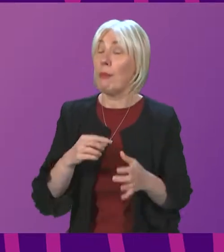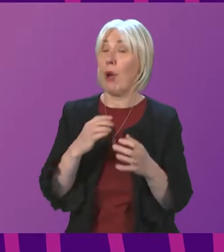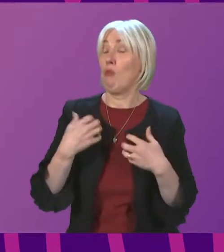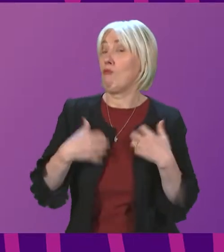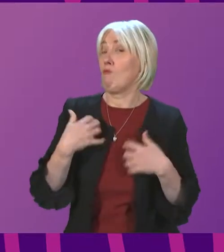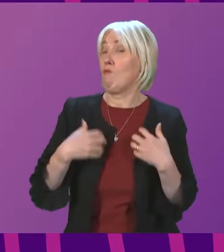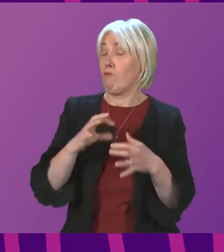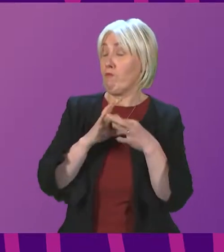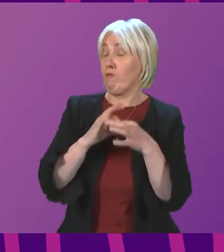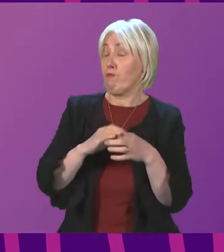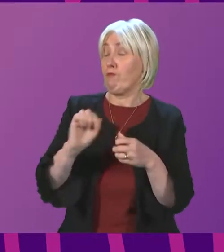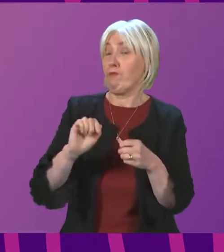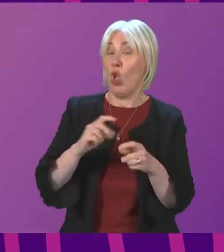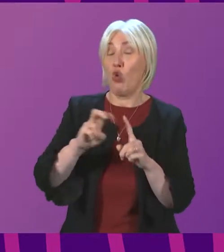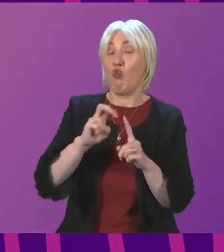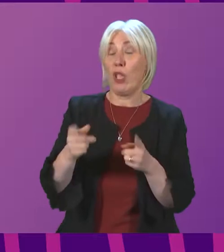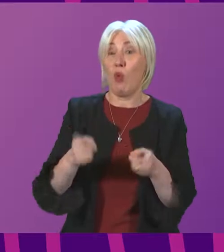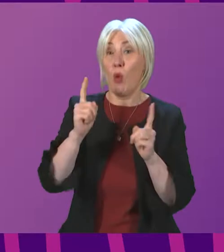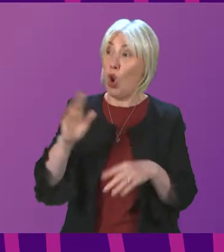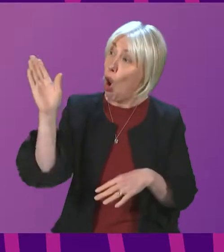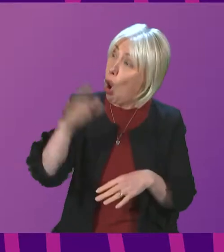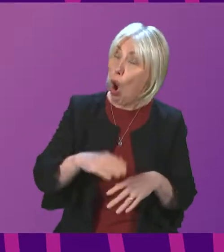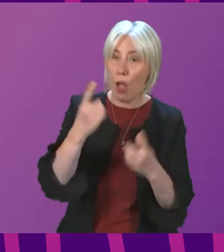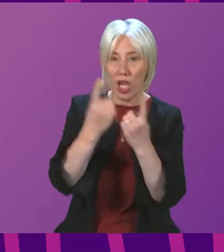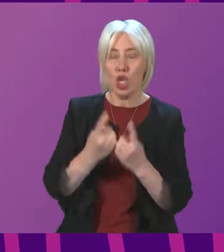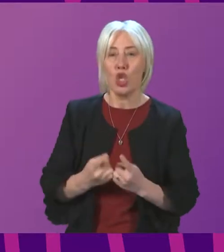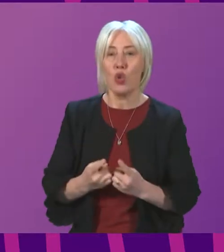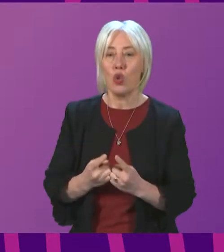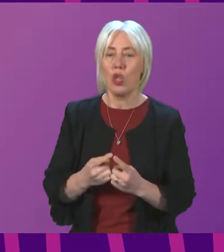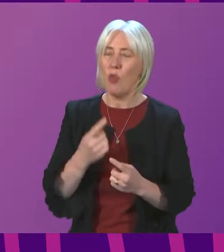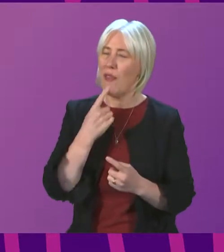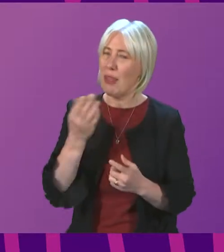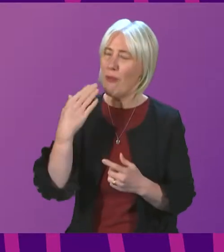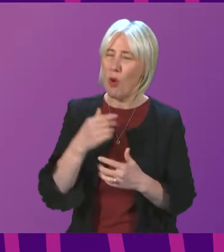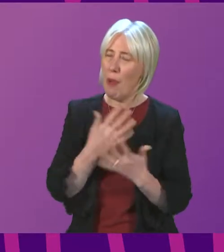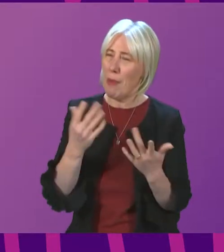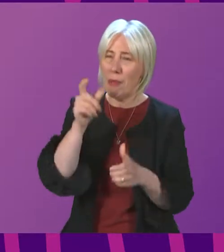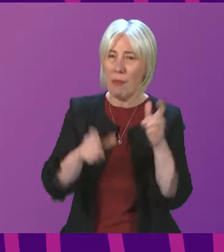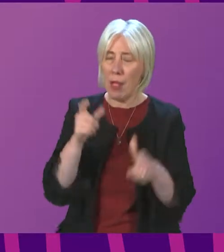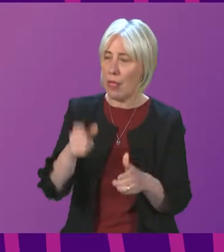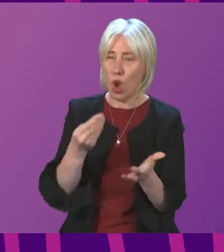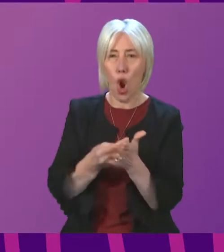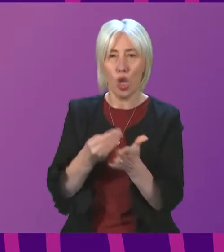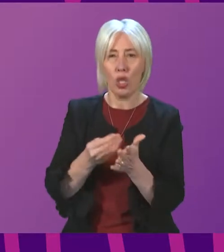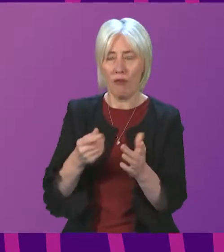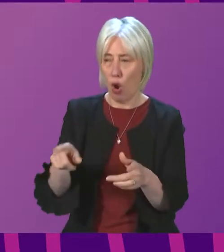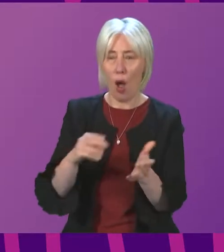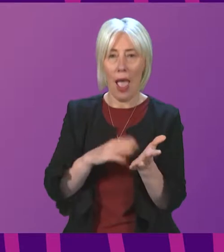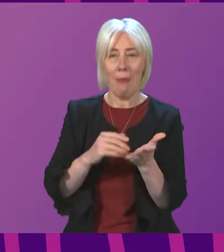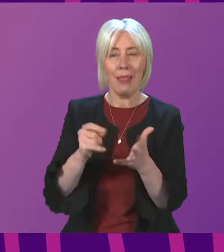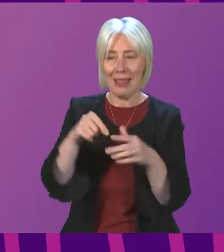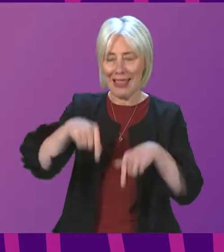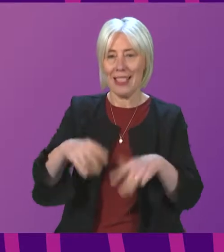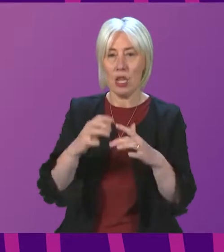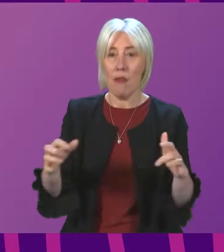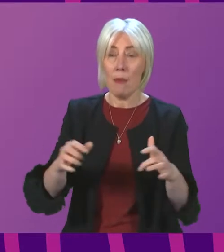all of these issues. President Officer, we have raised concerns previously about the number of ministers in government and the associated costs to the taxpayers. These concerns